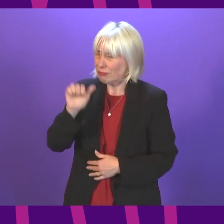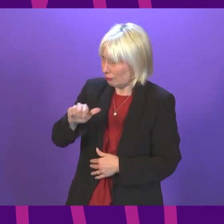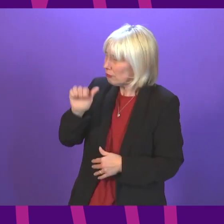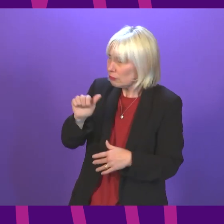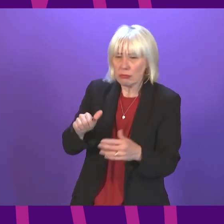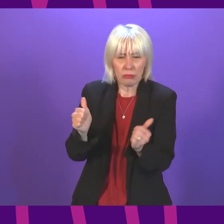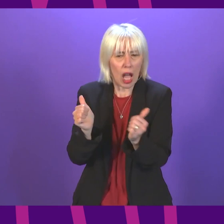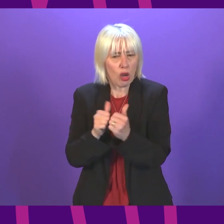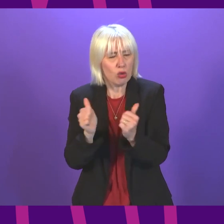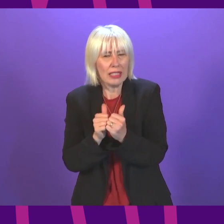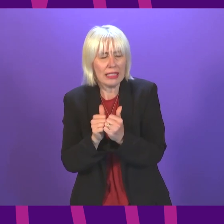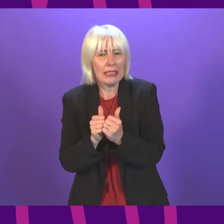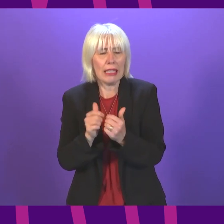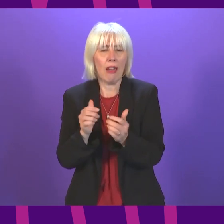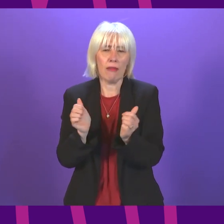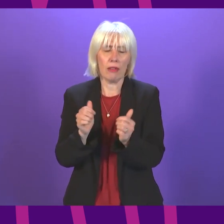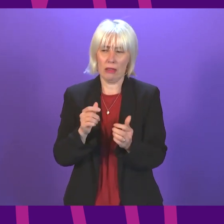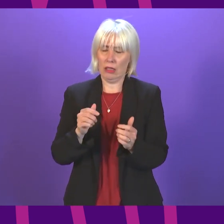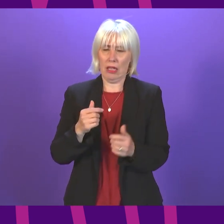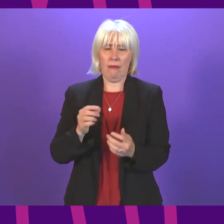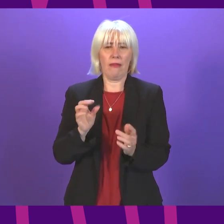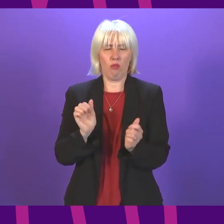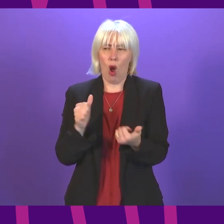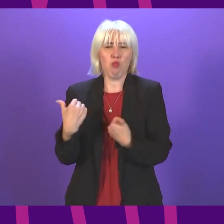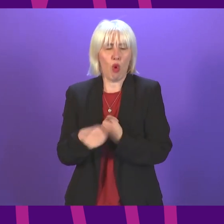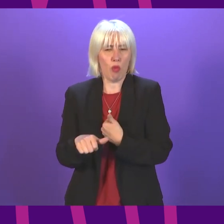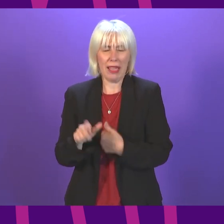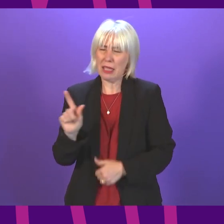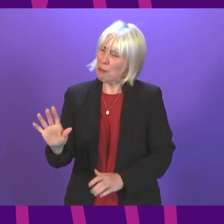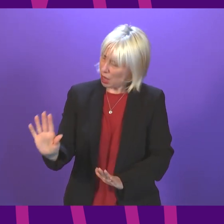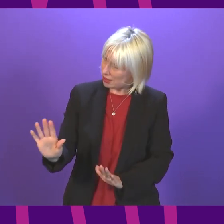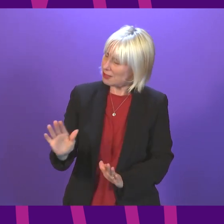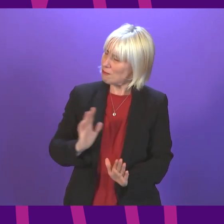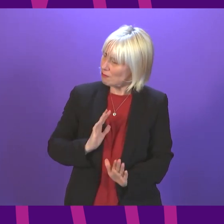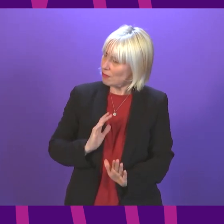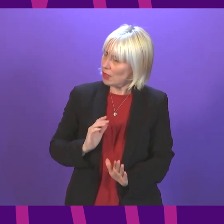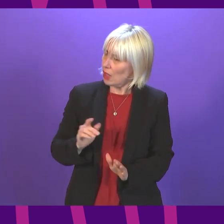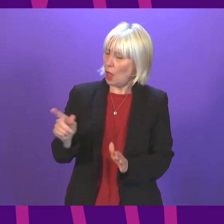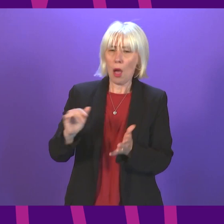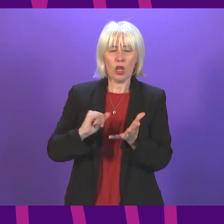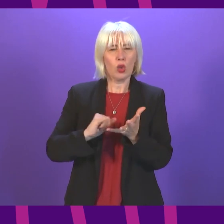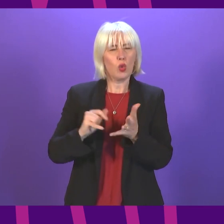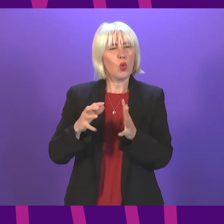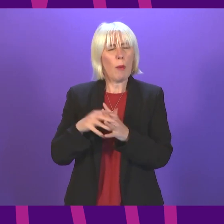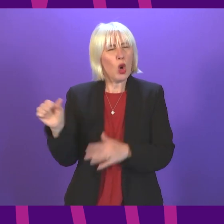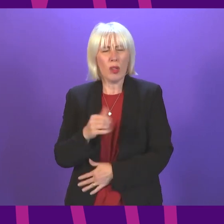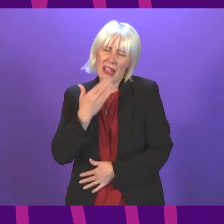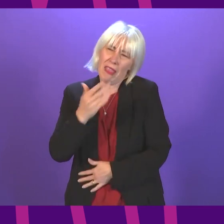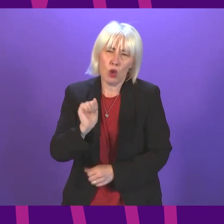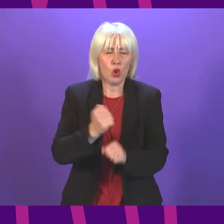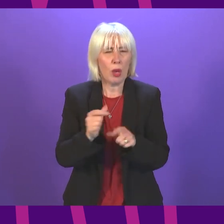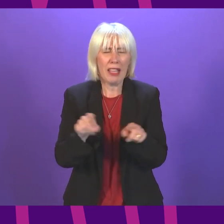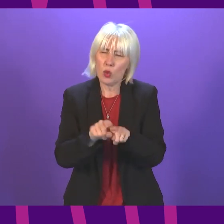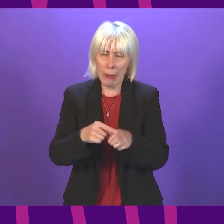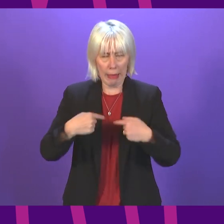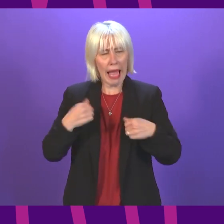course, where that is clinically appropriate. But I'm disappointed somewhat that Ms Webber did not take the opportunity as I did to thank our GPs for the hard work that they've done